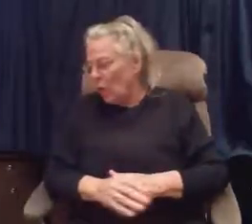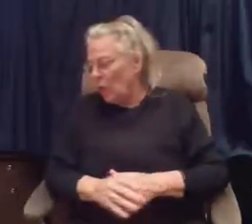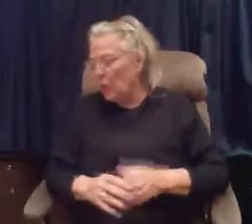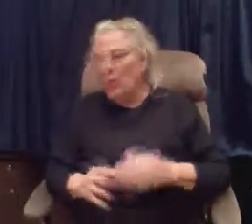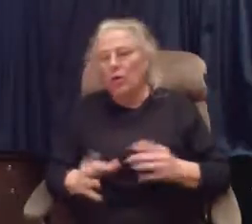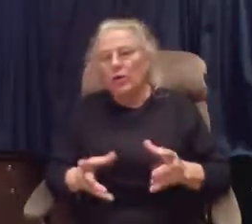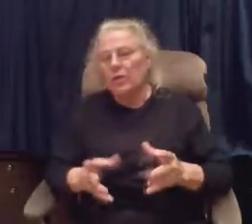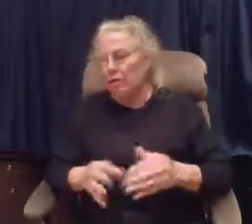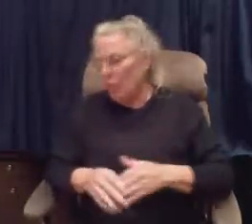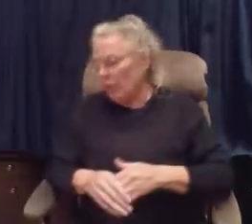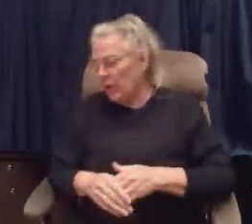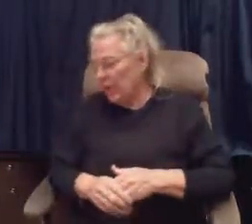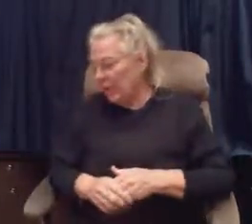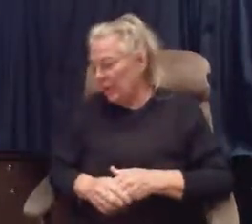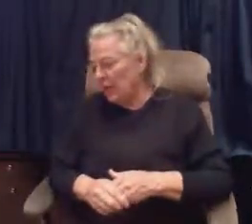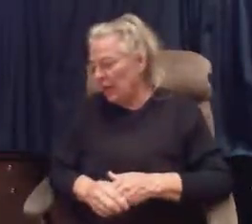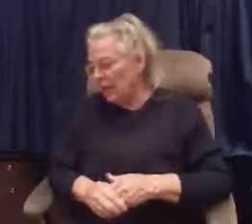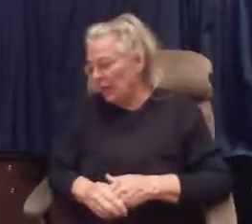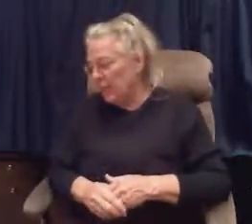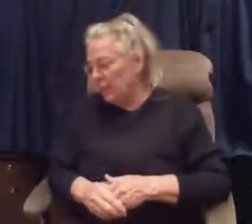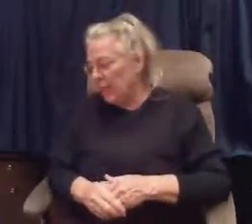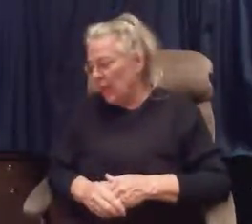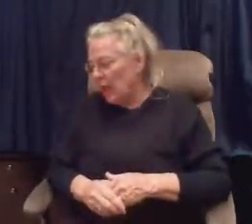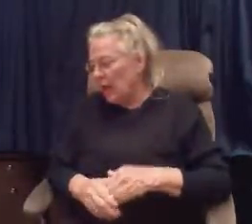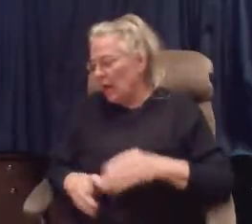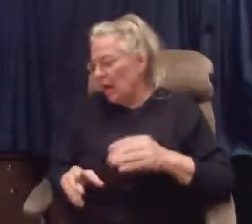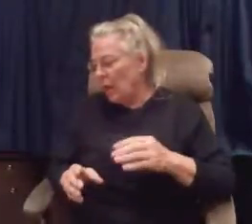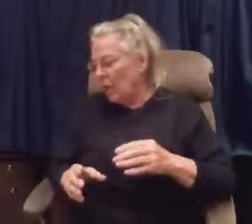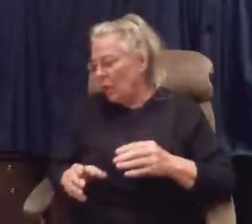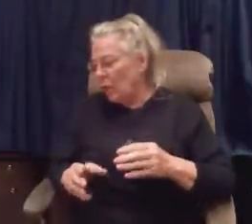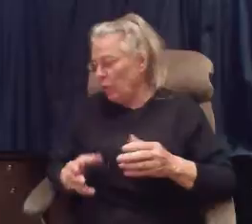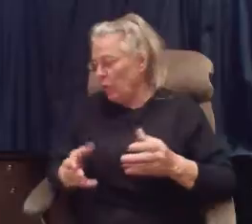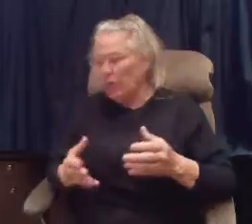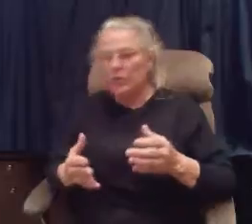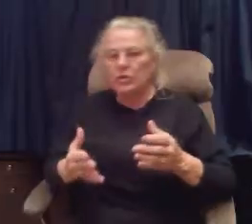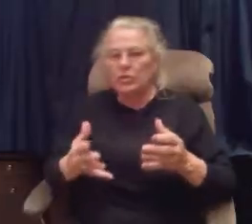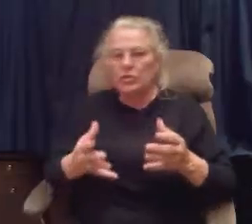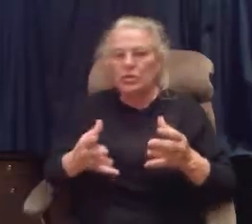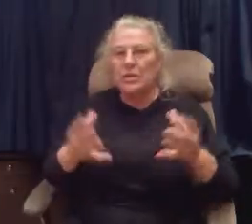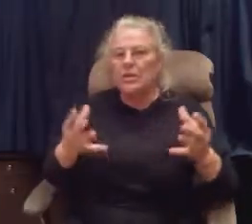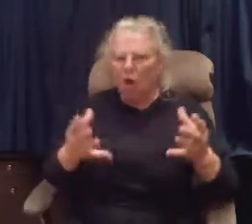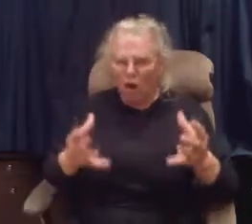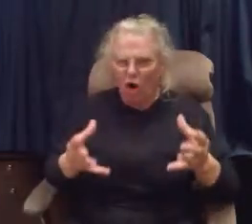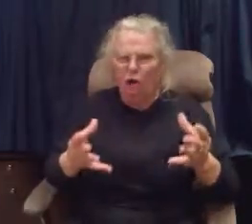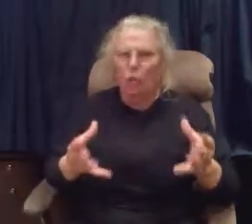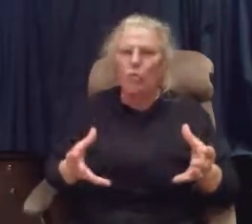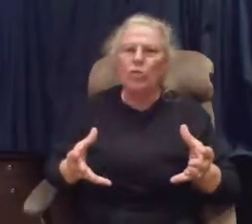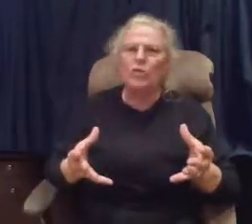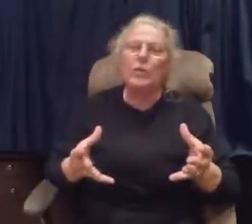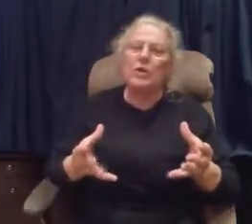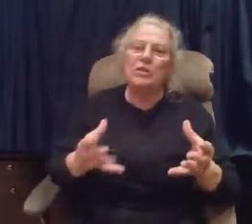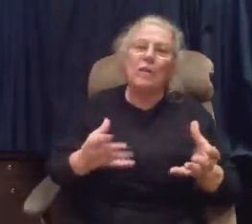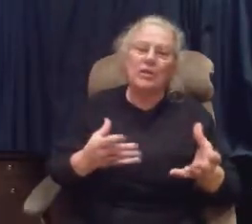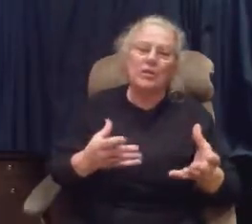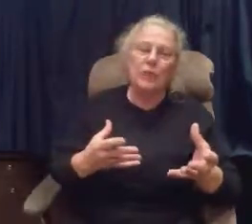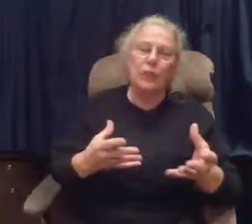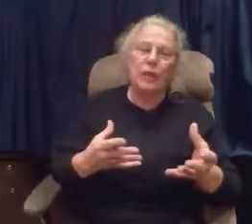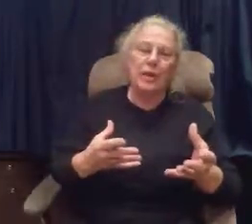When we look at the vocabulary, I am only going to do some of the harder words because by this point,